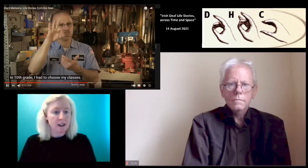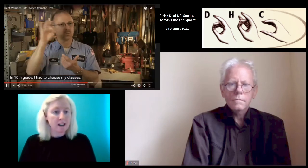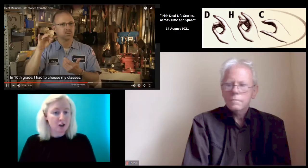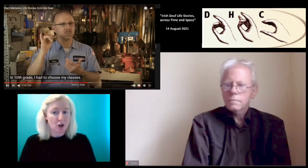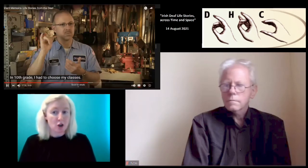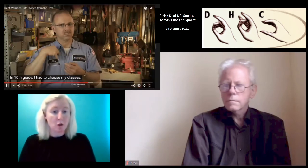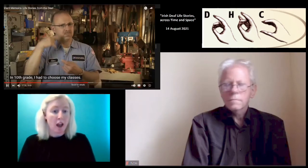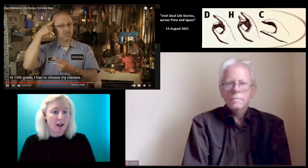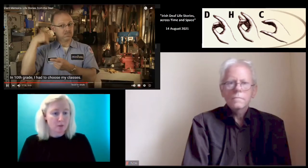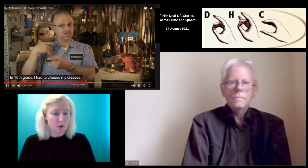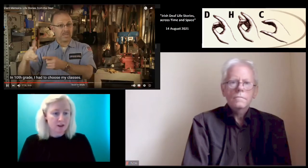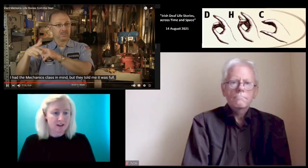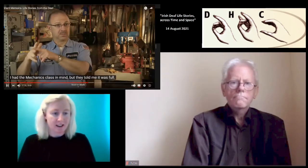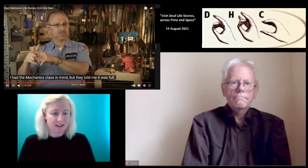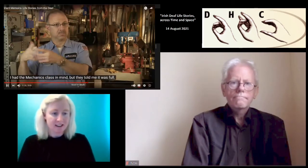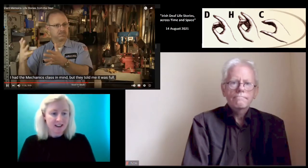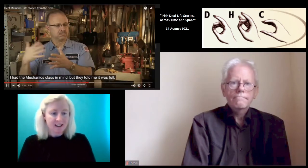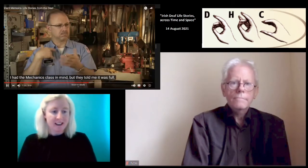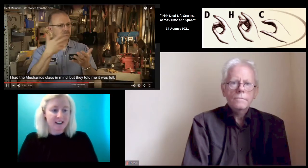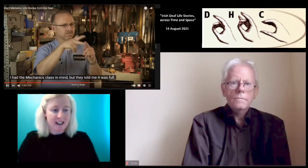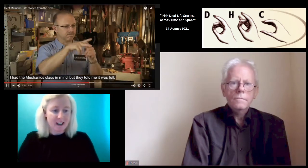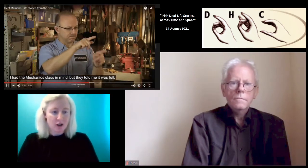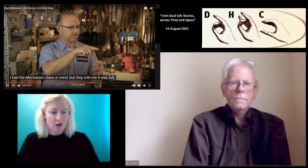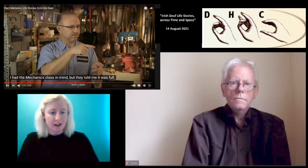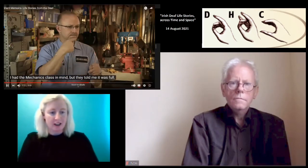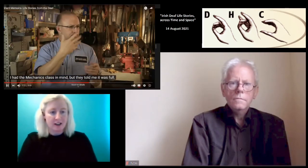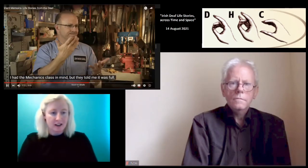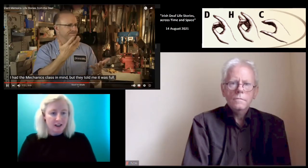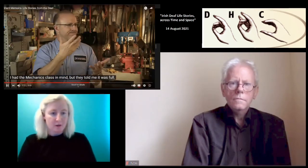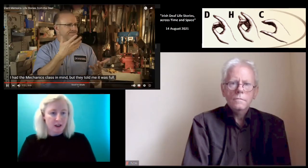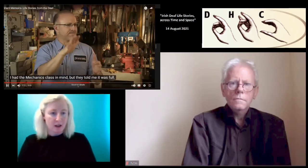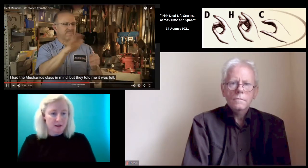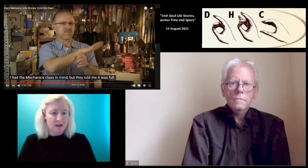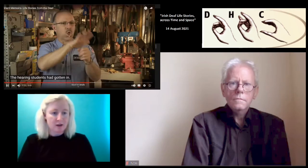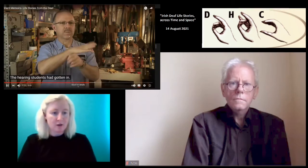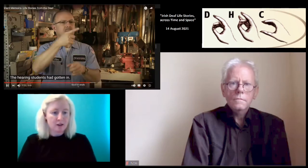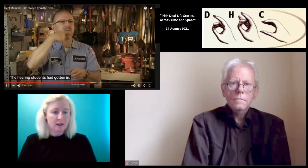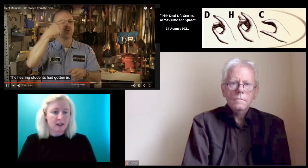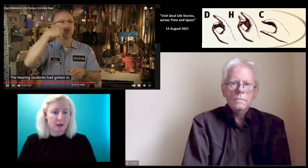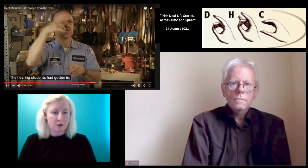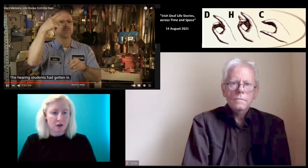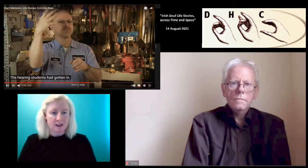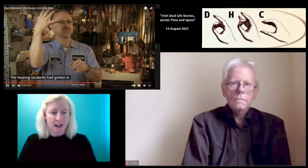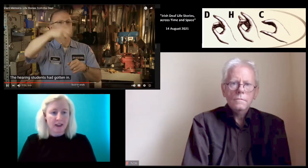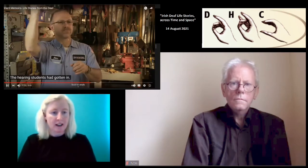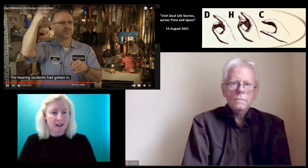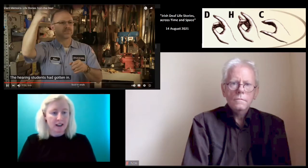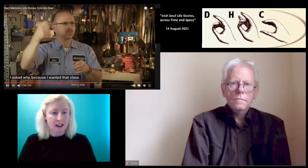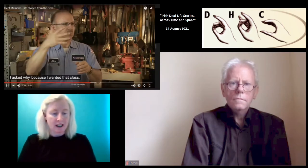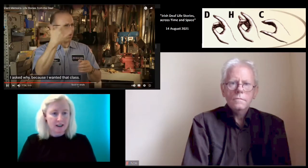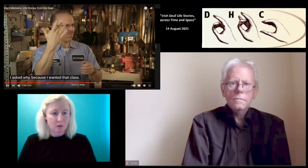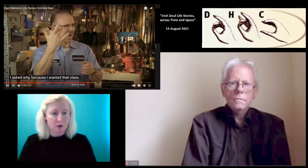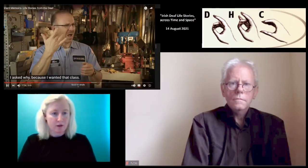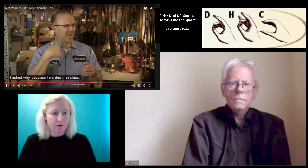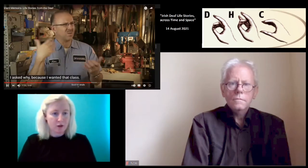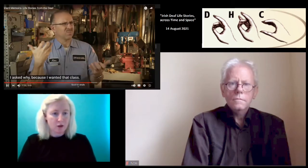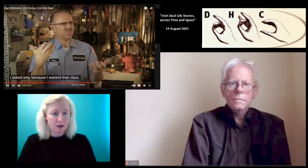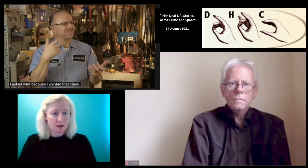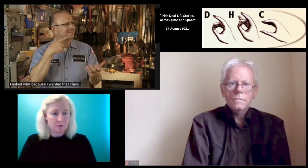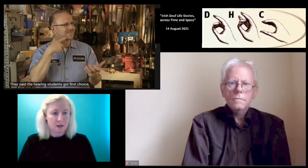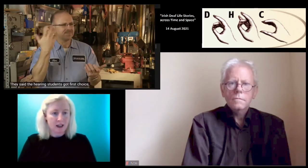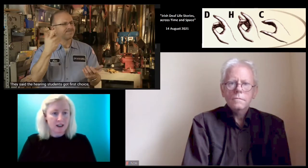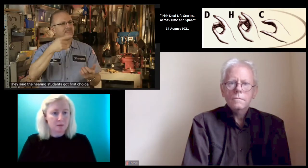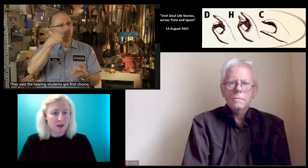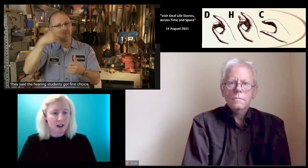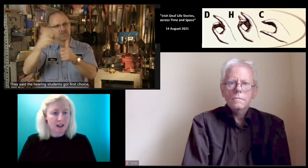understand. Then we needed to do a lot of processing. In 10th grade, when I was in school, they were just saying that the classes were